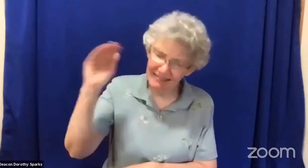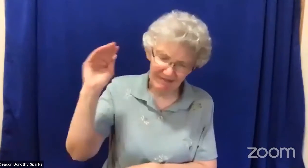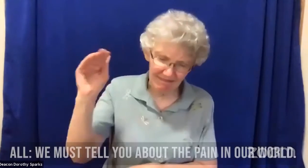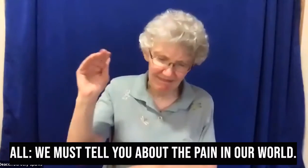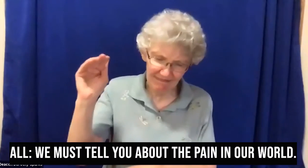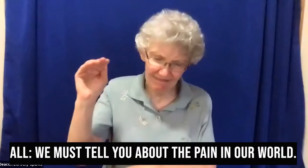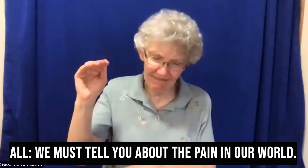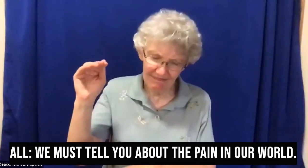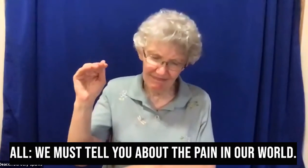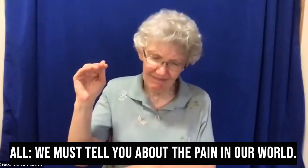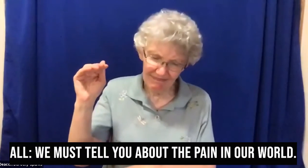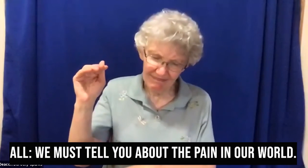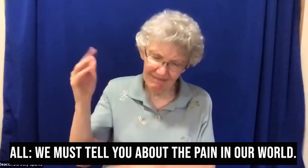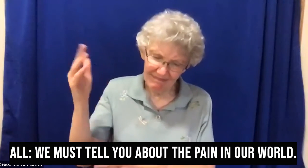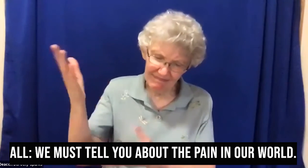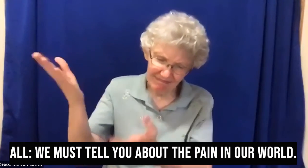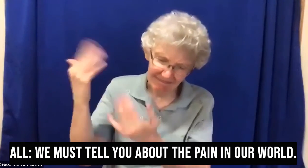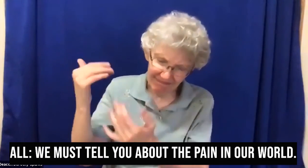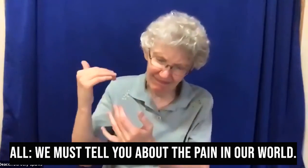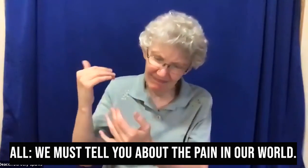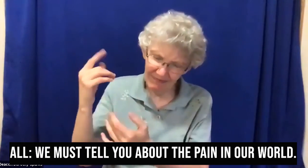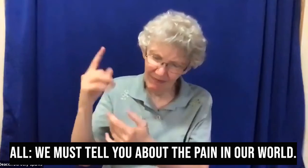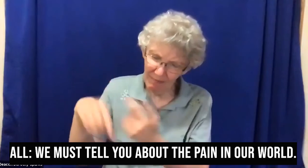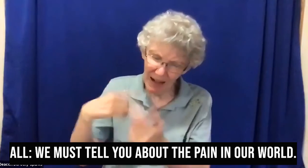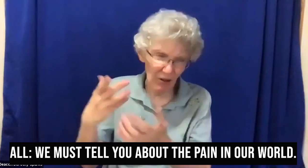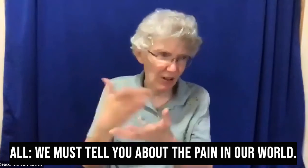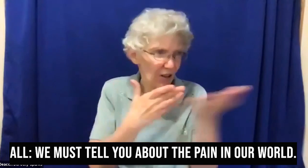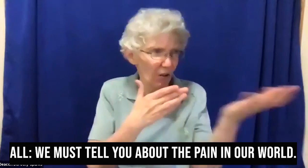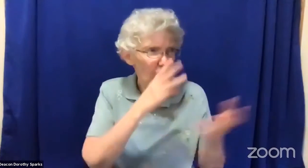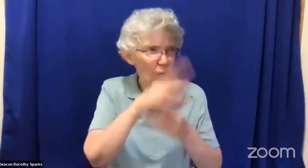we must tell you about the pain in our world